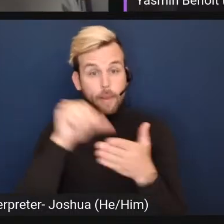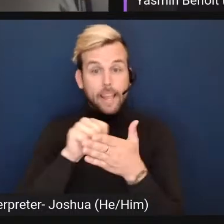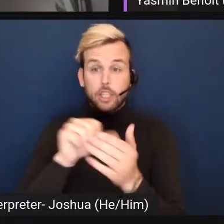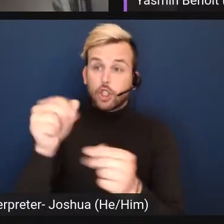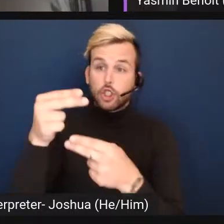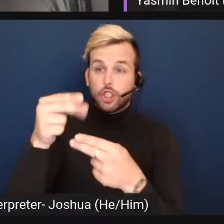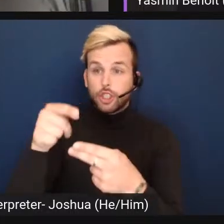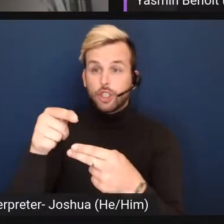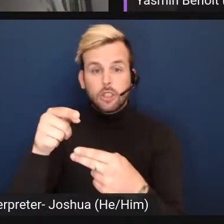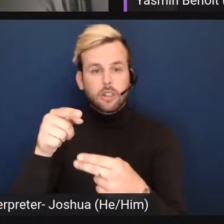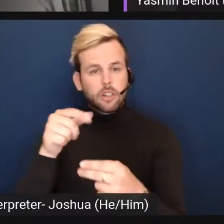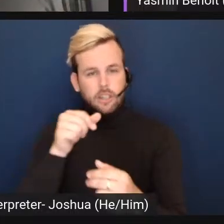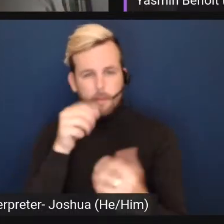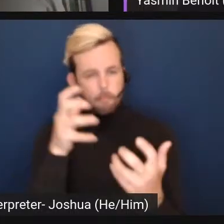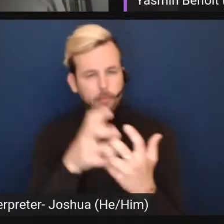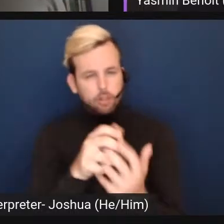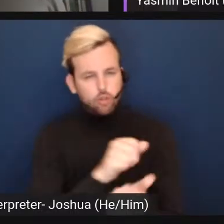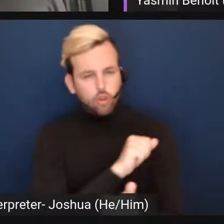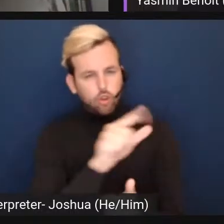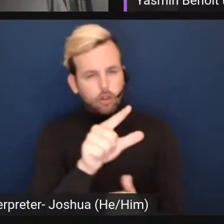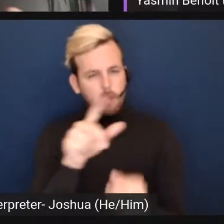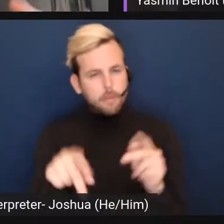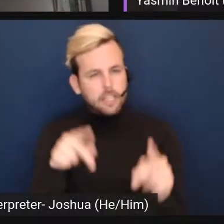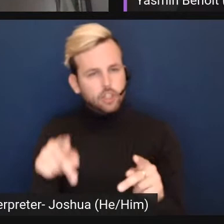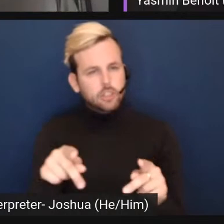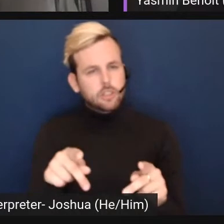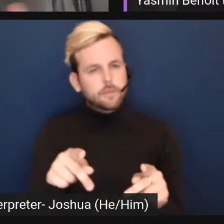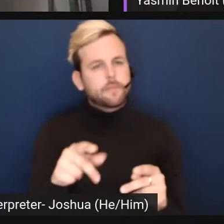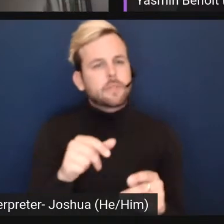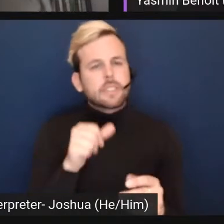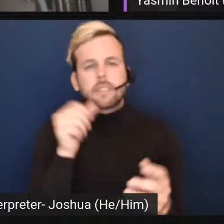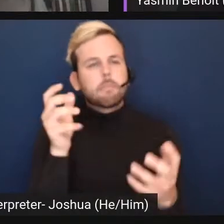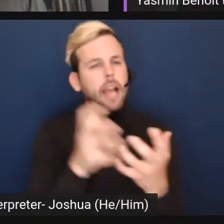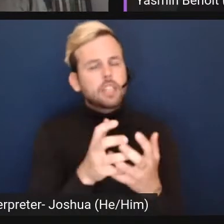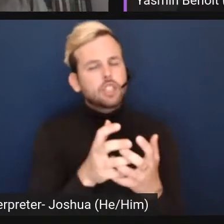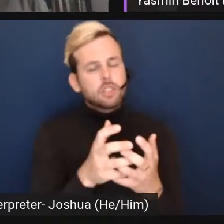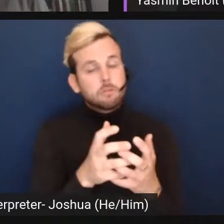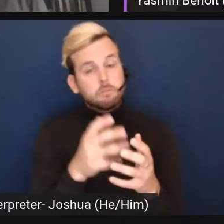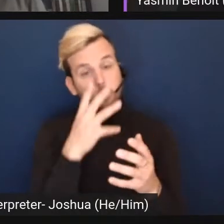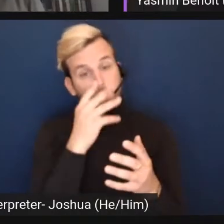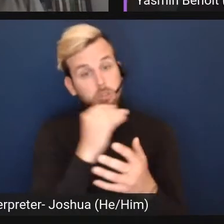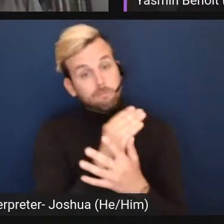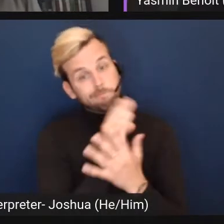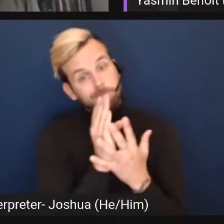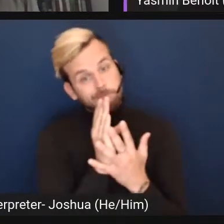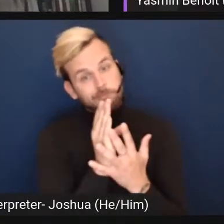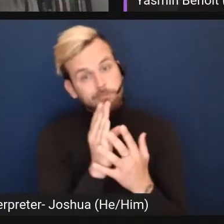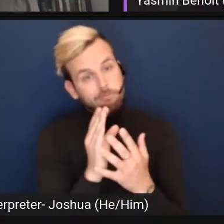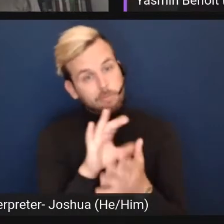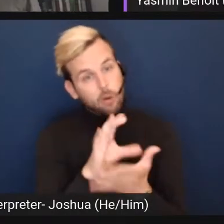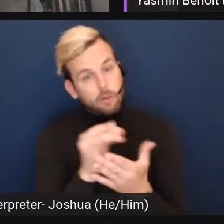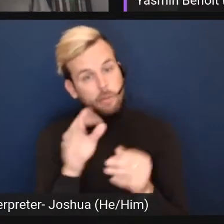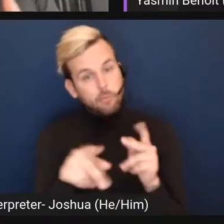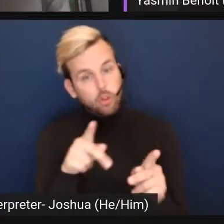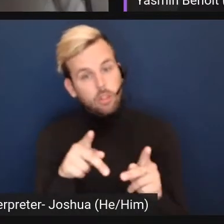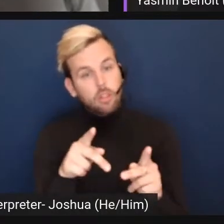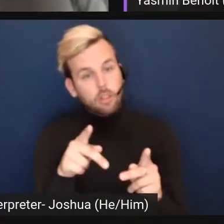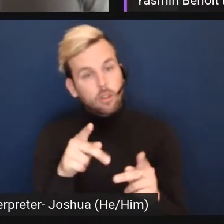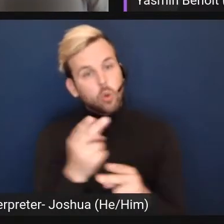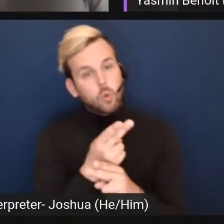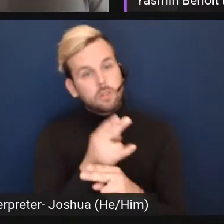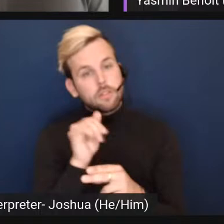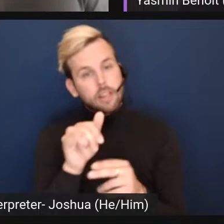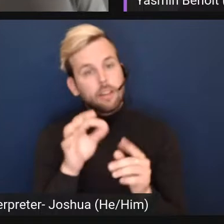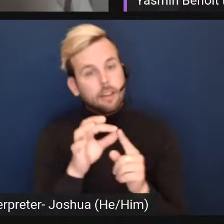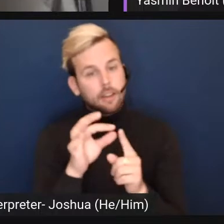population of people who use that definition it doesn't match a pretty significant portion of the population of people who use